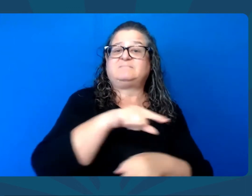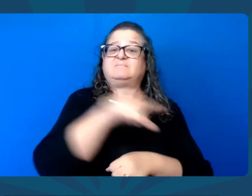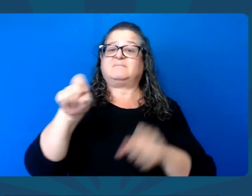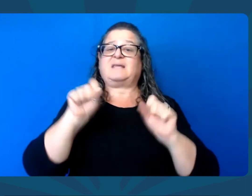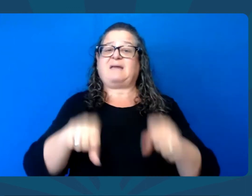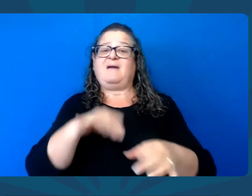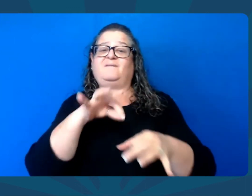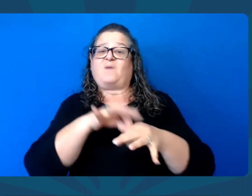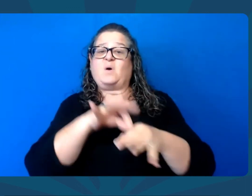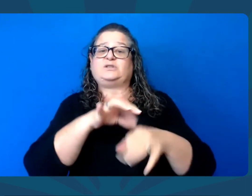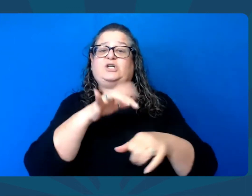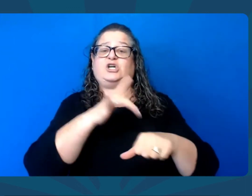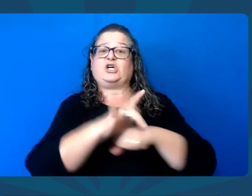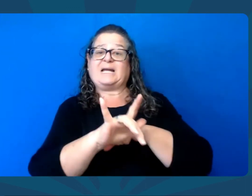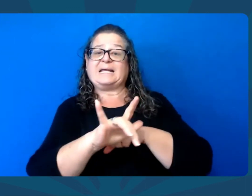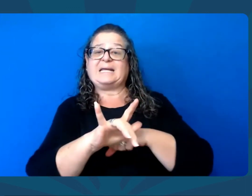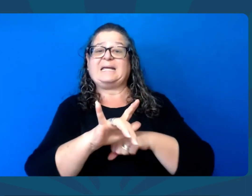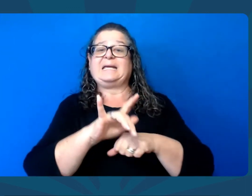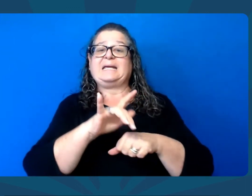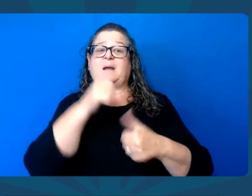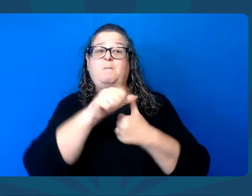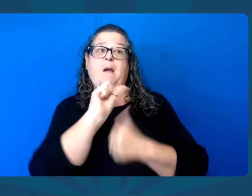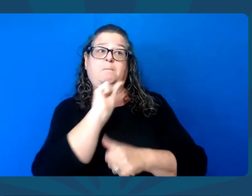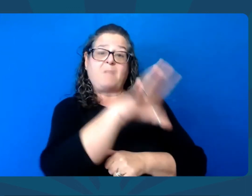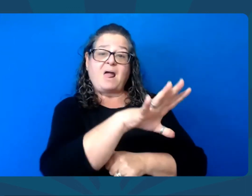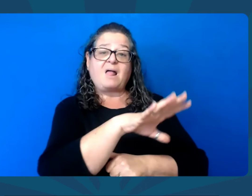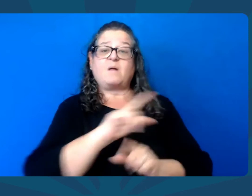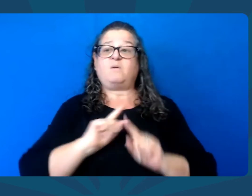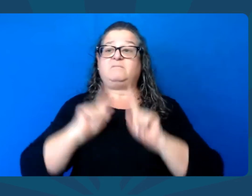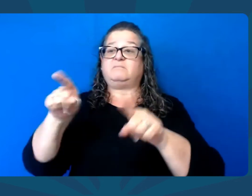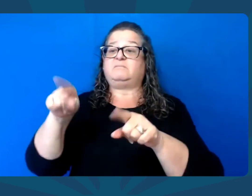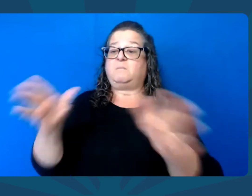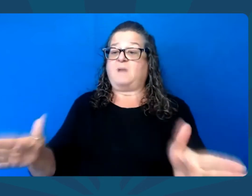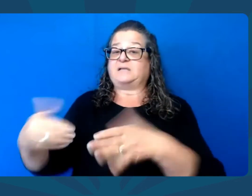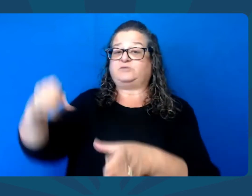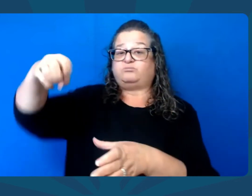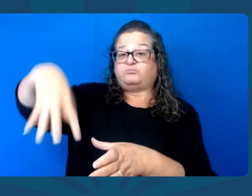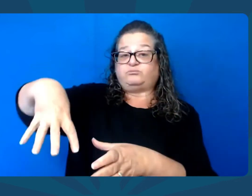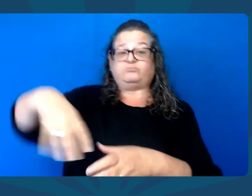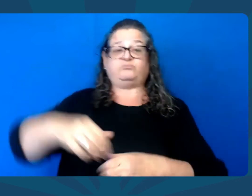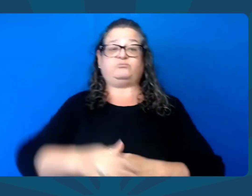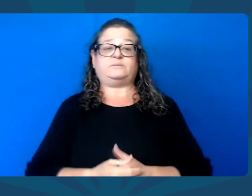I support the permanent early voting list and no-excuse vote by mail.